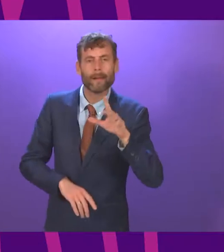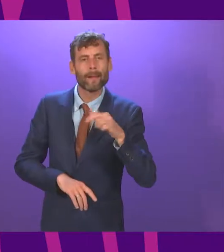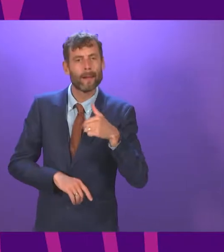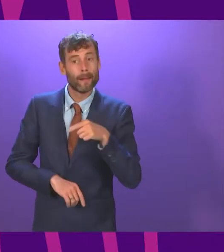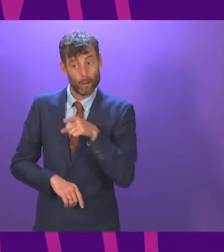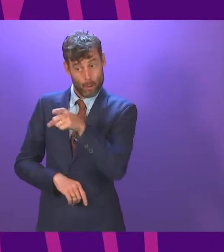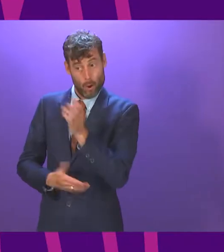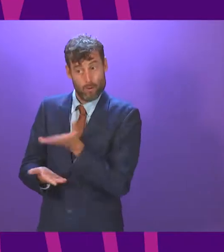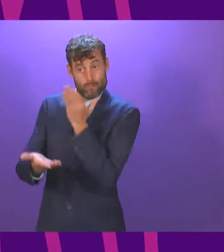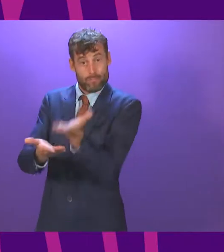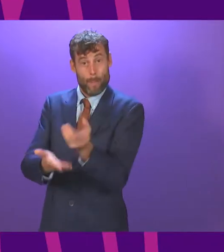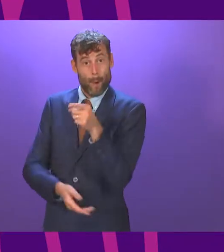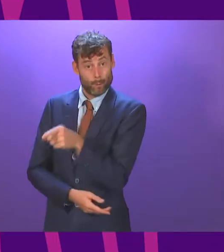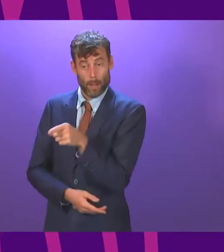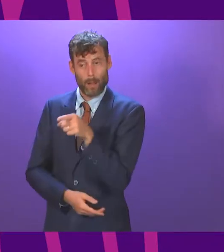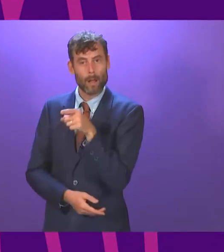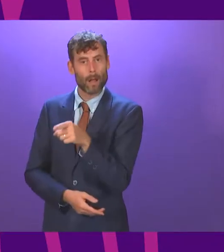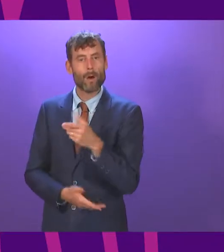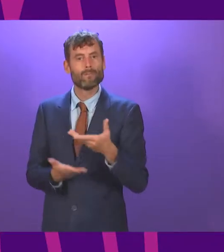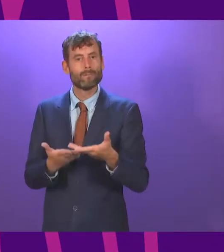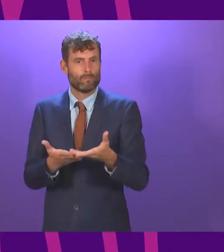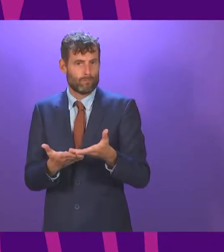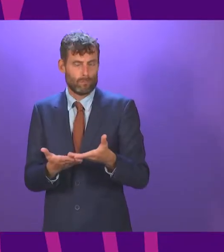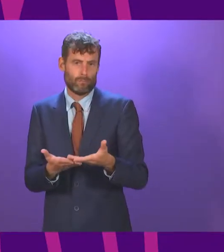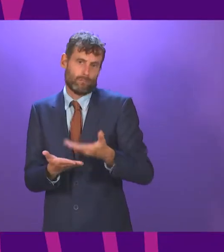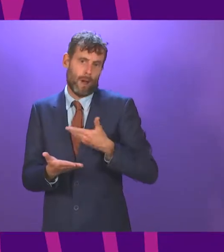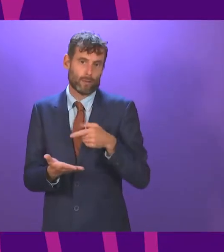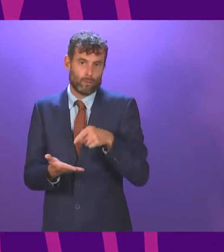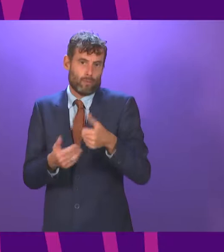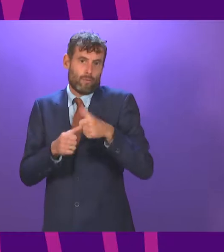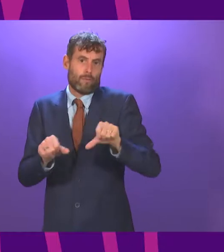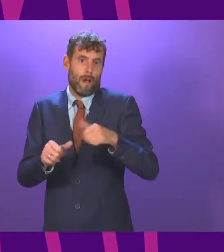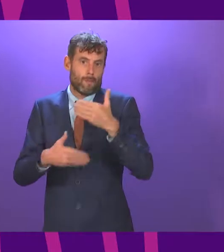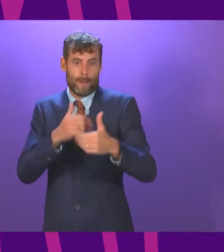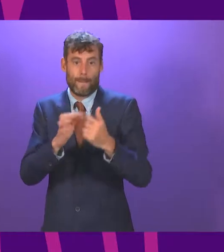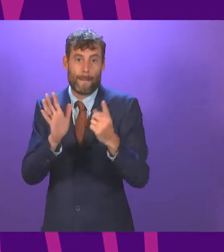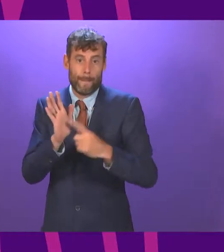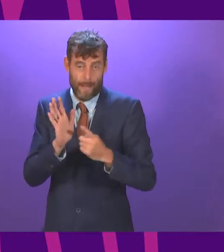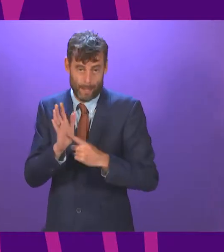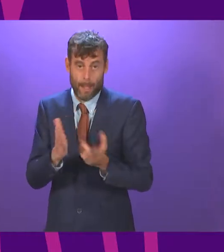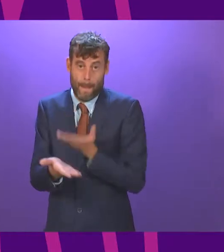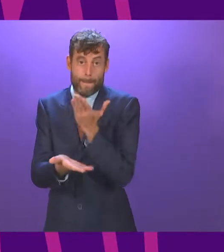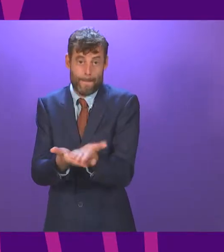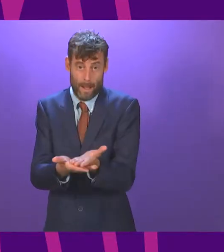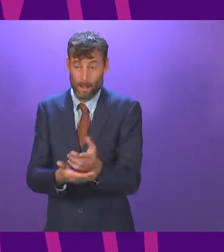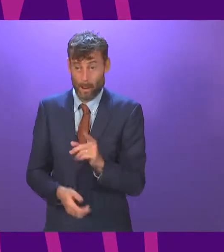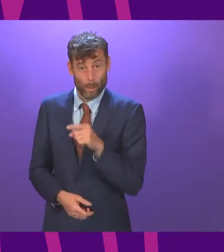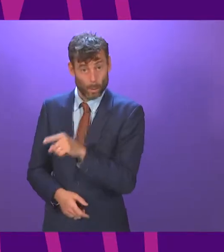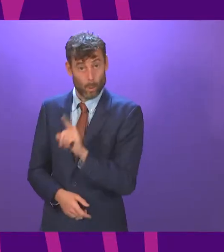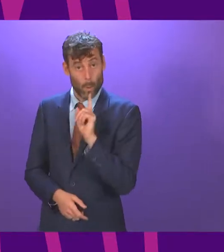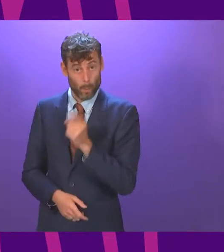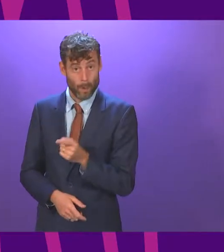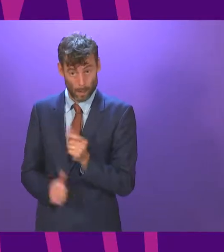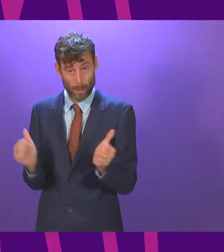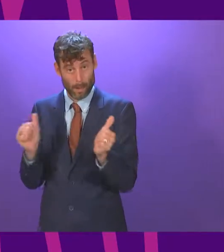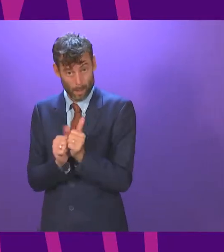proposals within the Right to Recovery Bill will ask for devolution of drug policies so we can do more with what